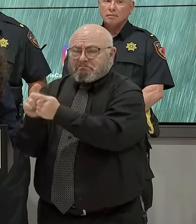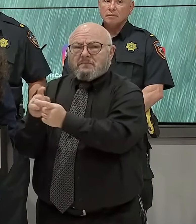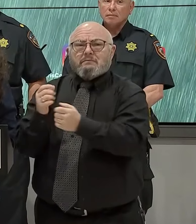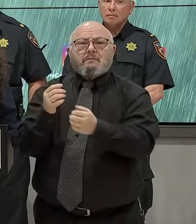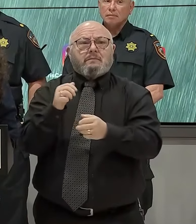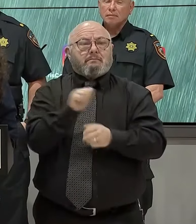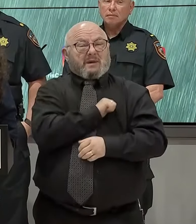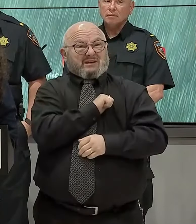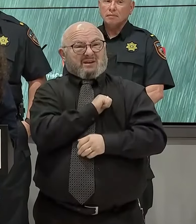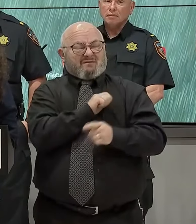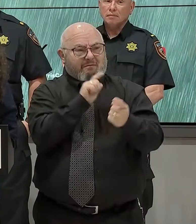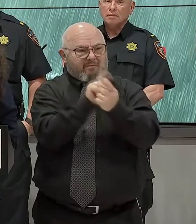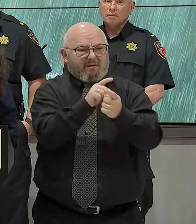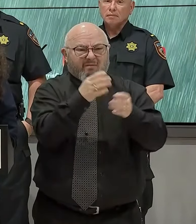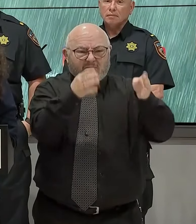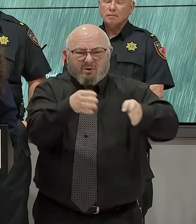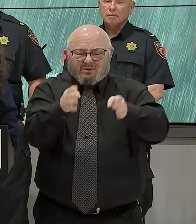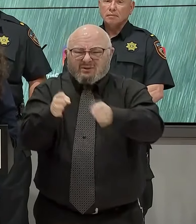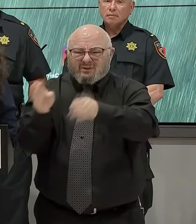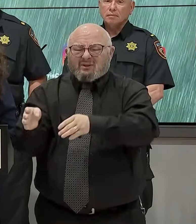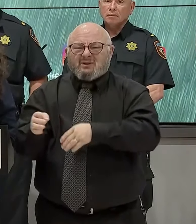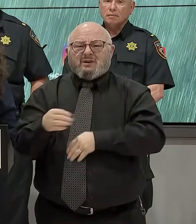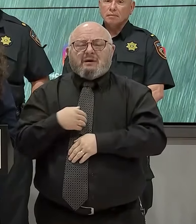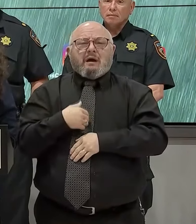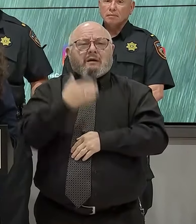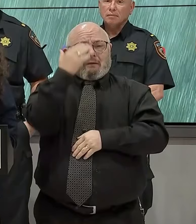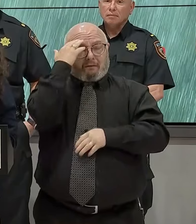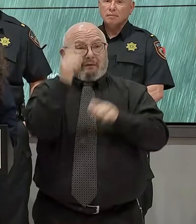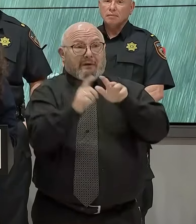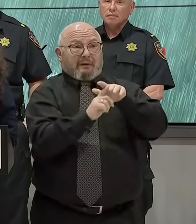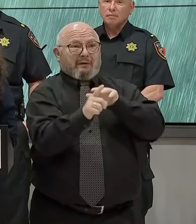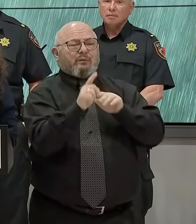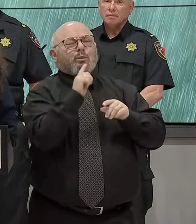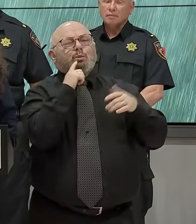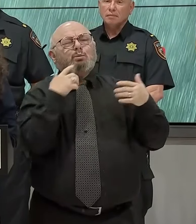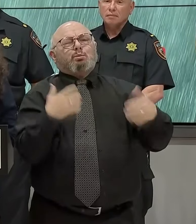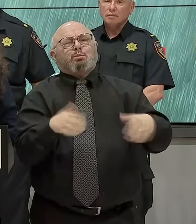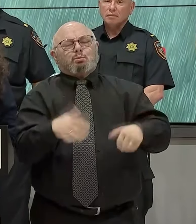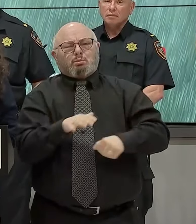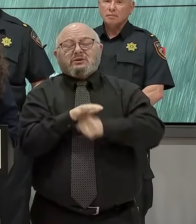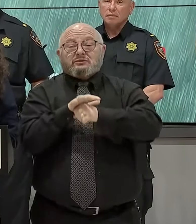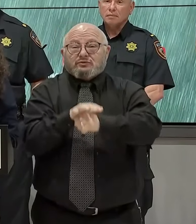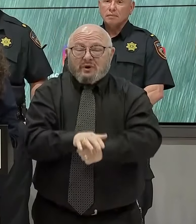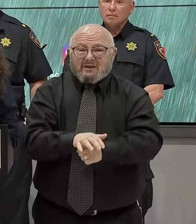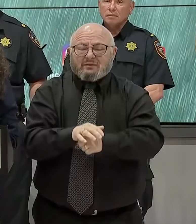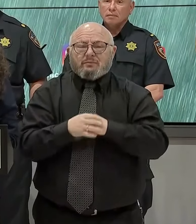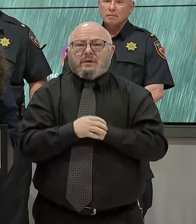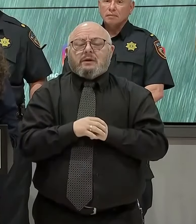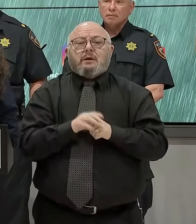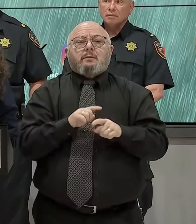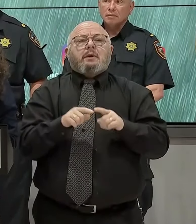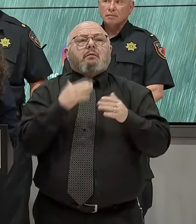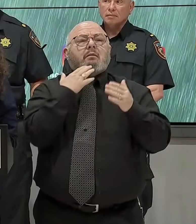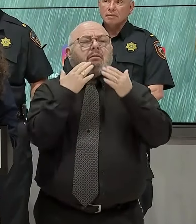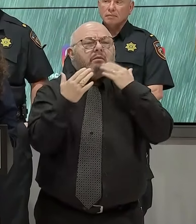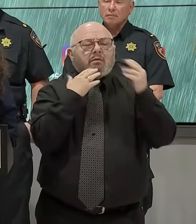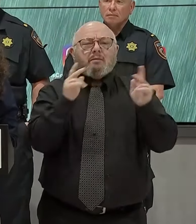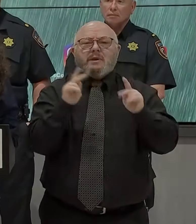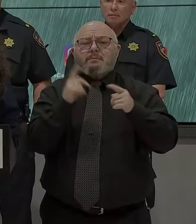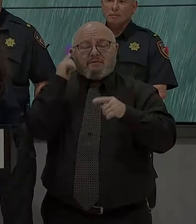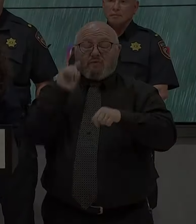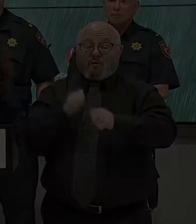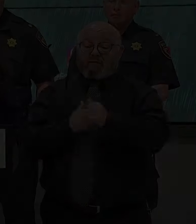I know that evacuating is stressful. But I do want to thank people for following our